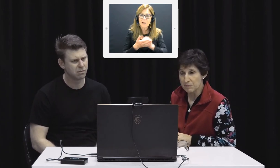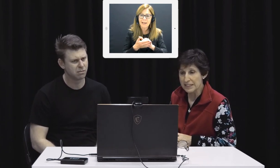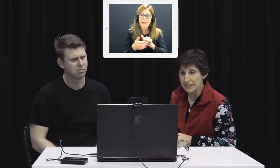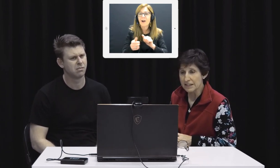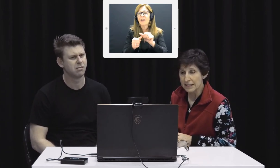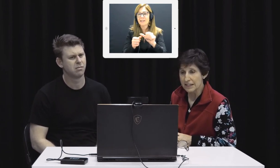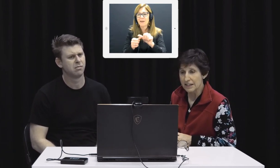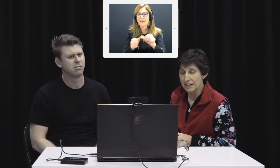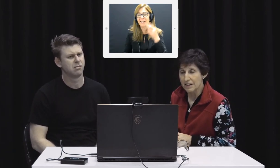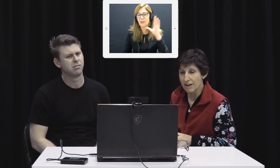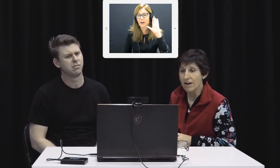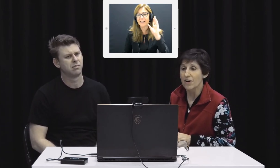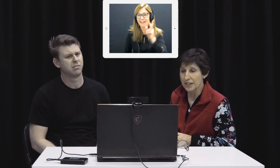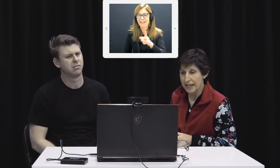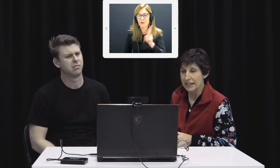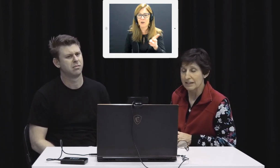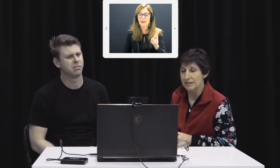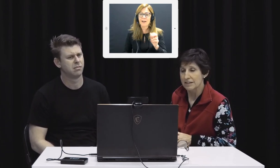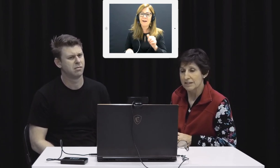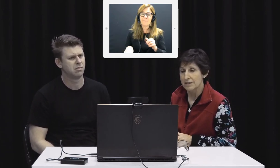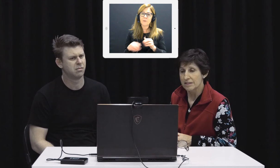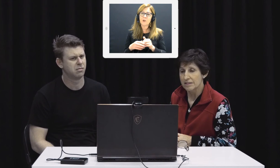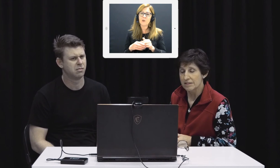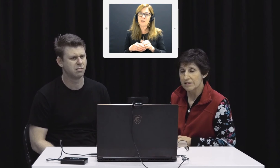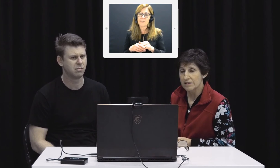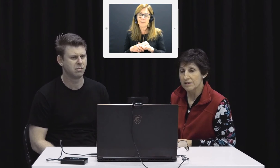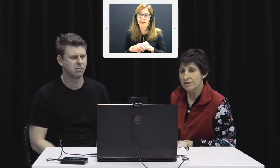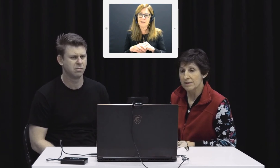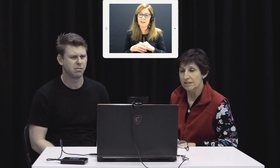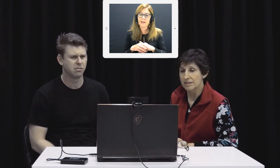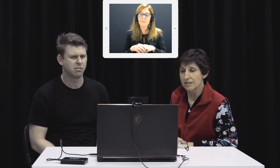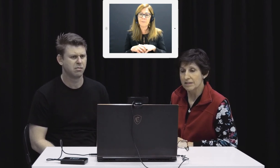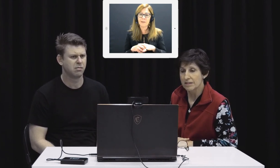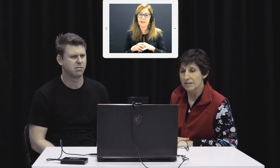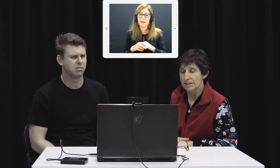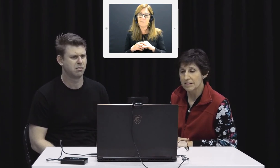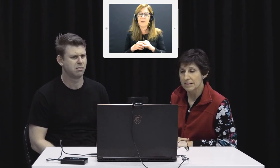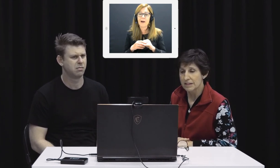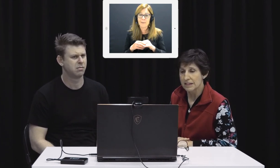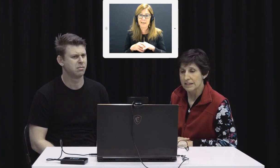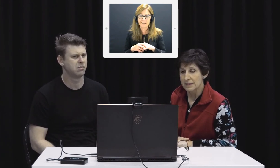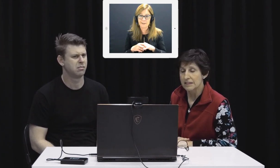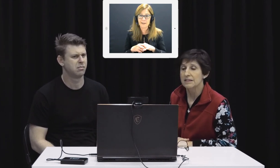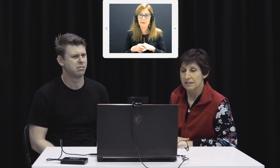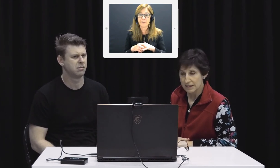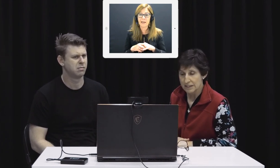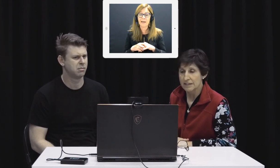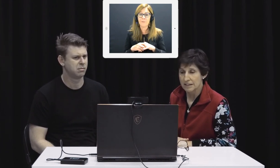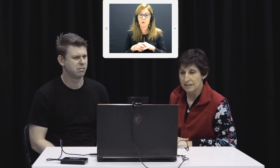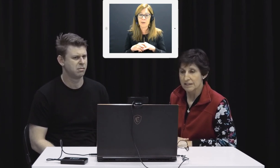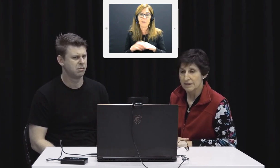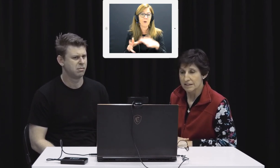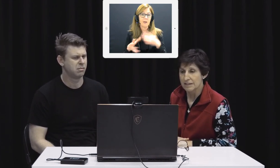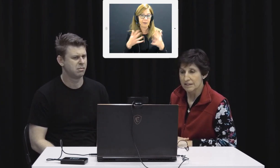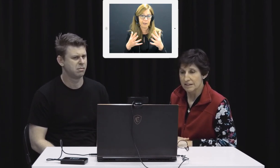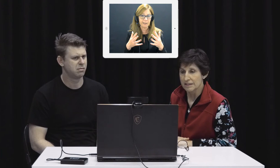Oh, that's better. Thank you. I can hear you. Okay. You said about the paramedics that they had brought him here,